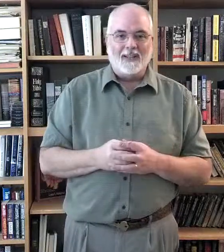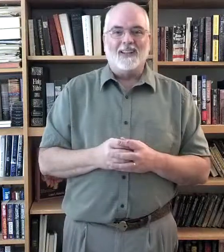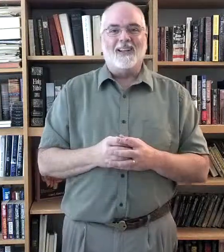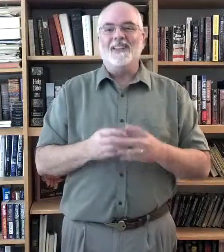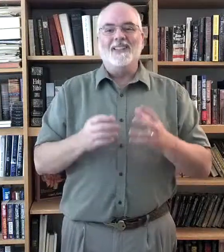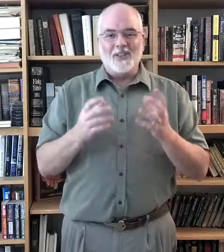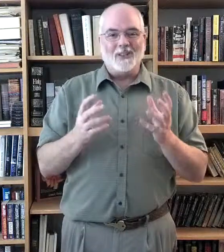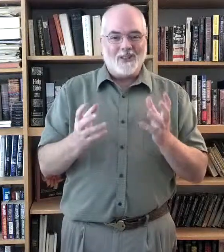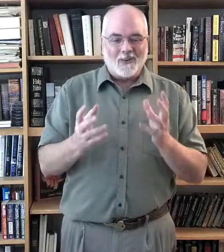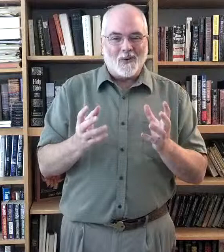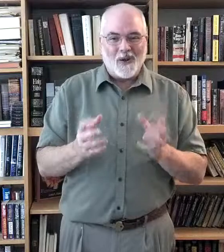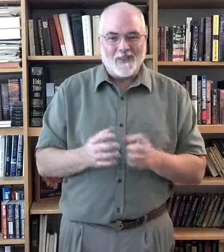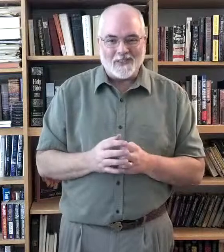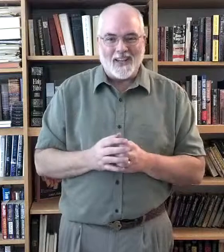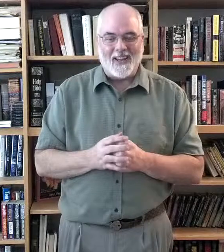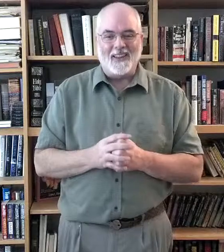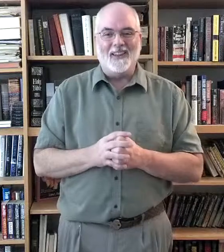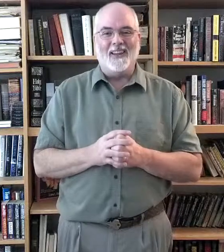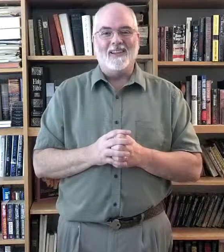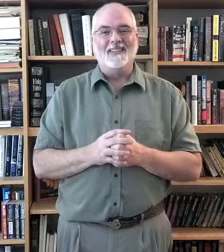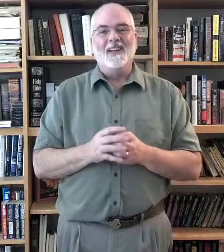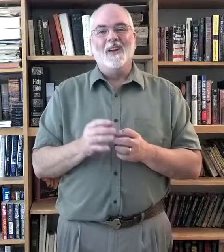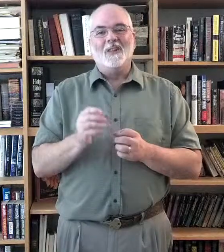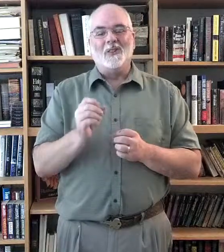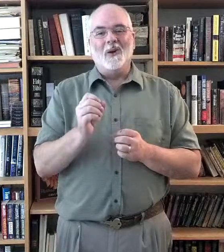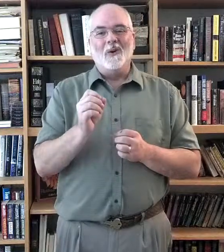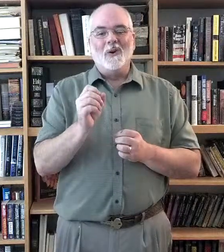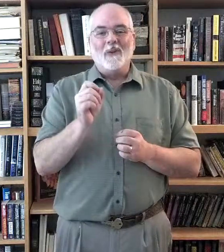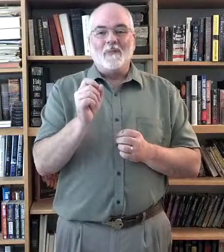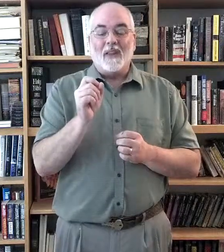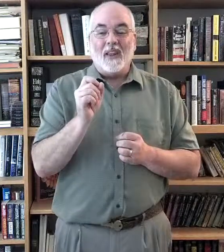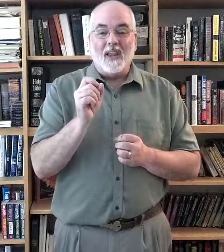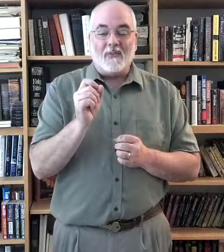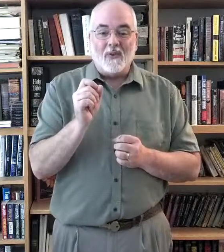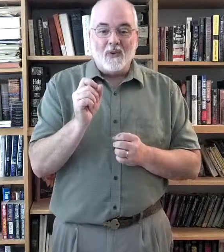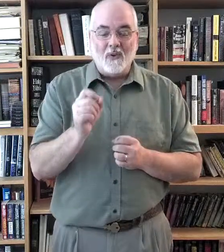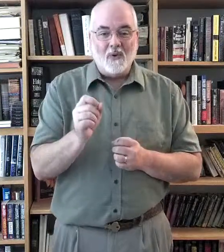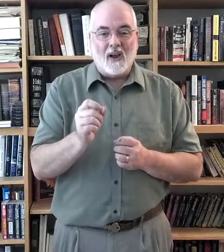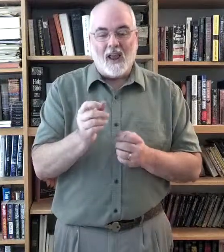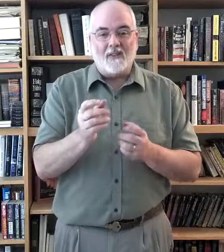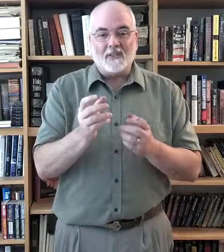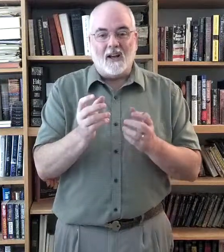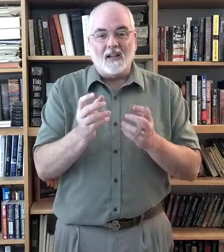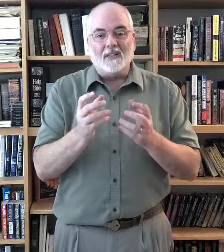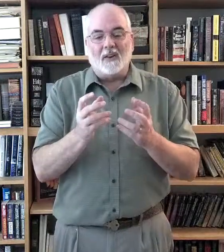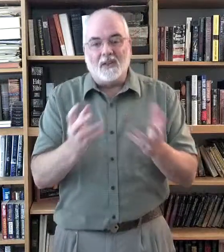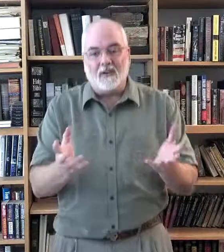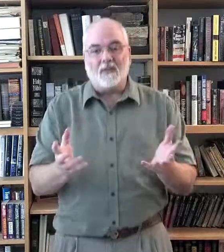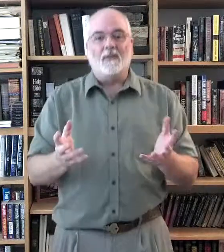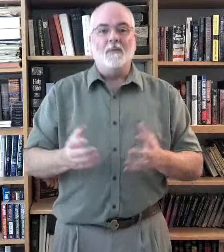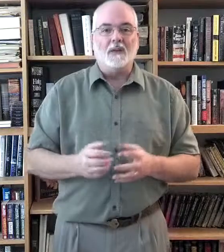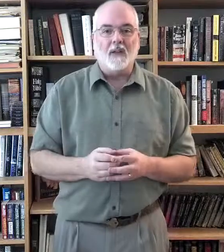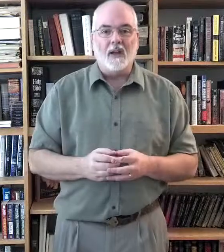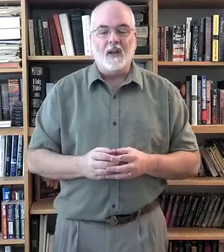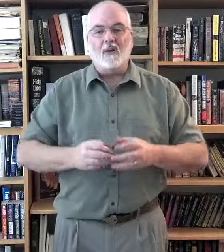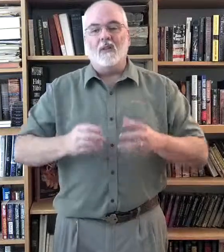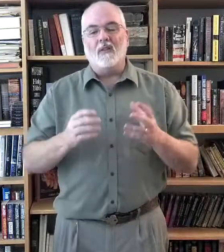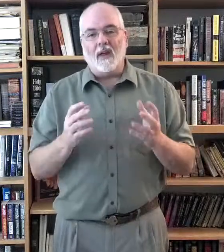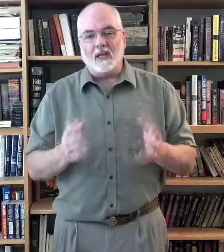It's just a different way of saying things. So, if you have signs that are different from this video, that is